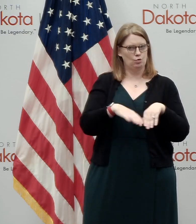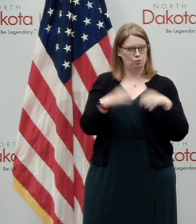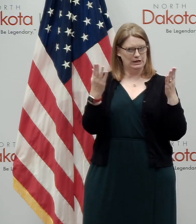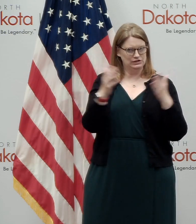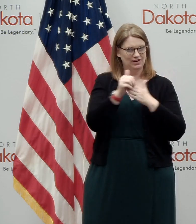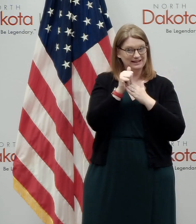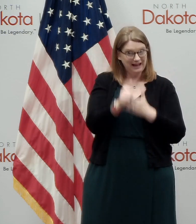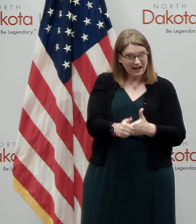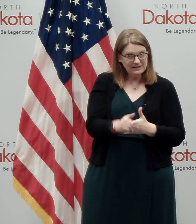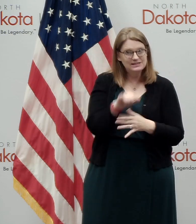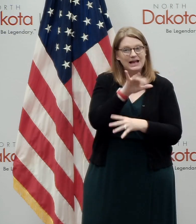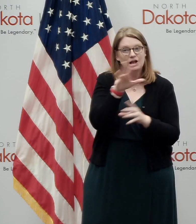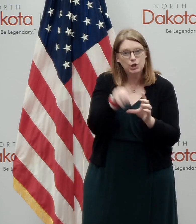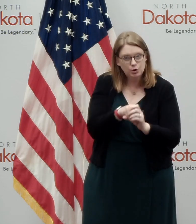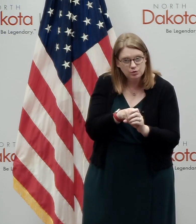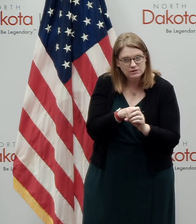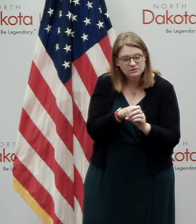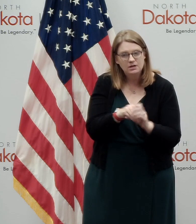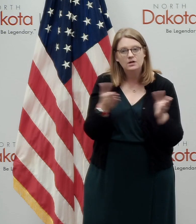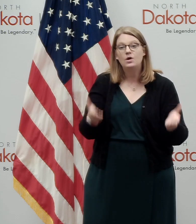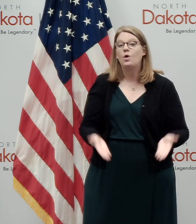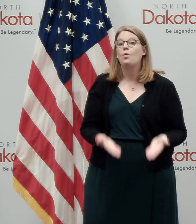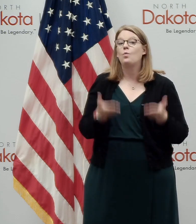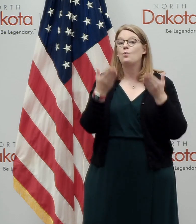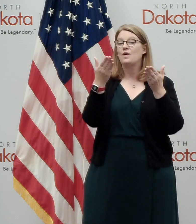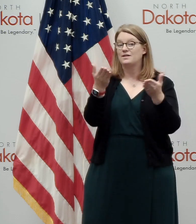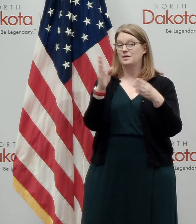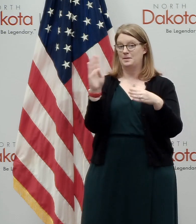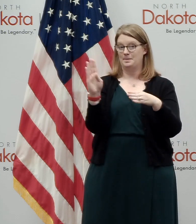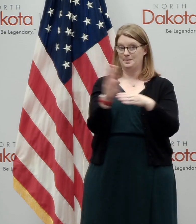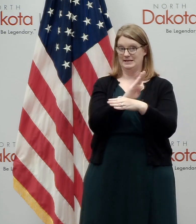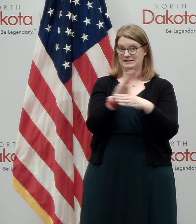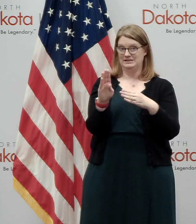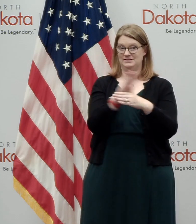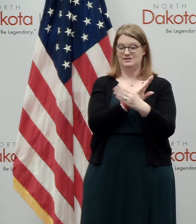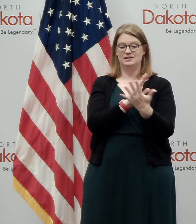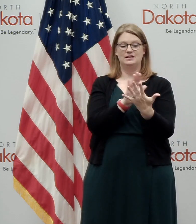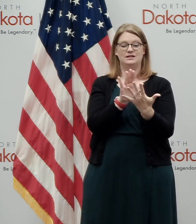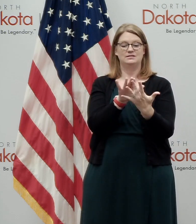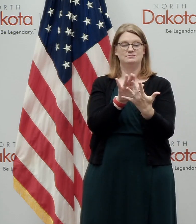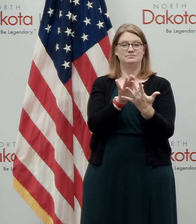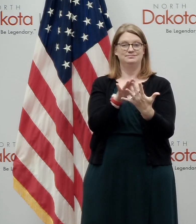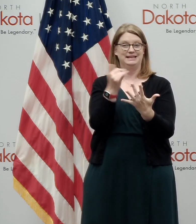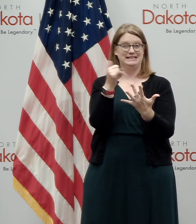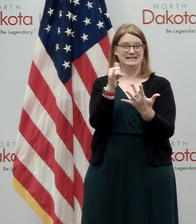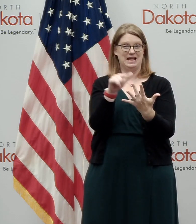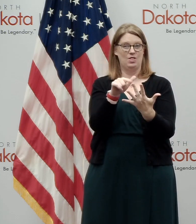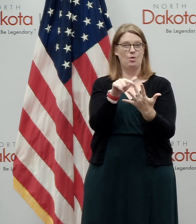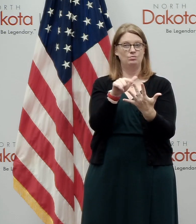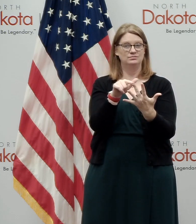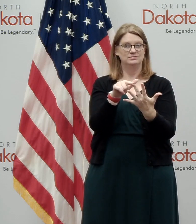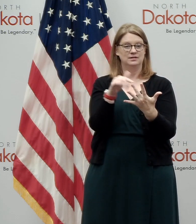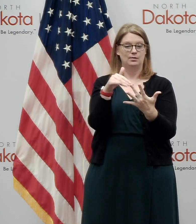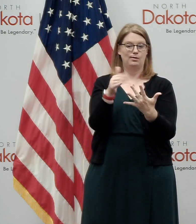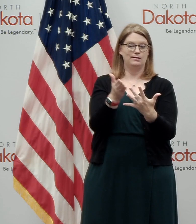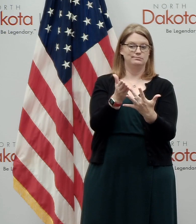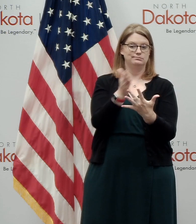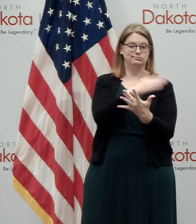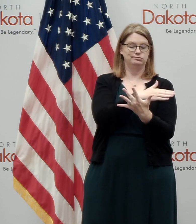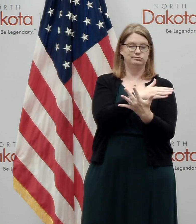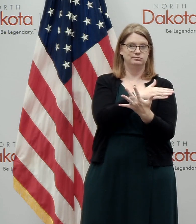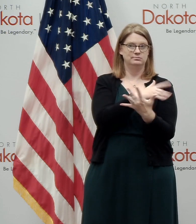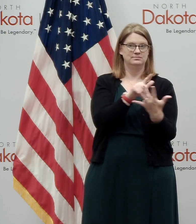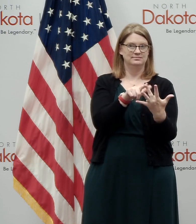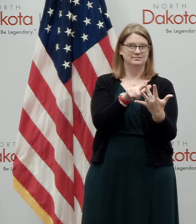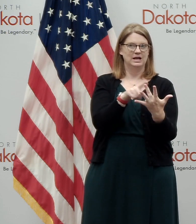guidance, uh, includes, uh, recommending that businesses that are in these moderate risk or yellow areas or higher, uh, that